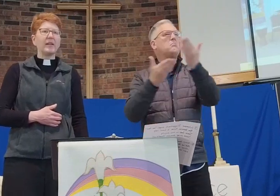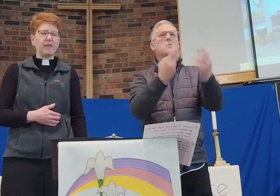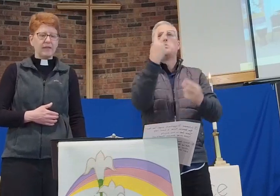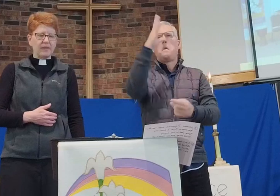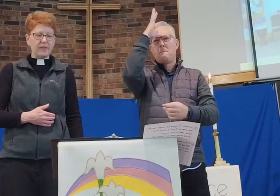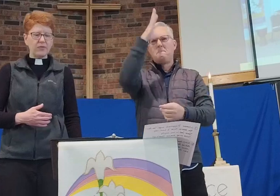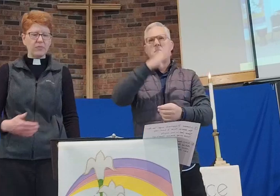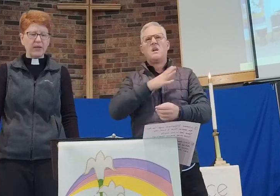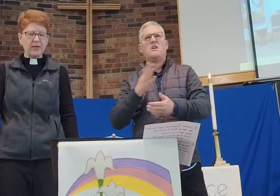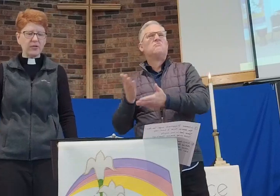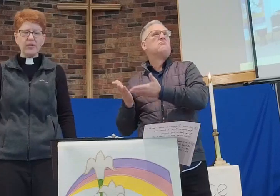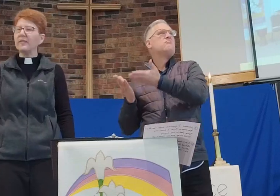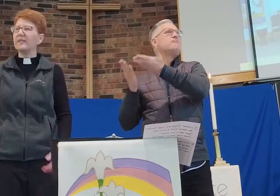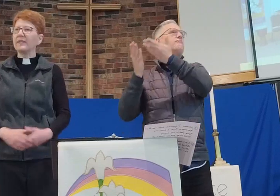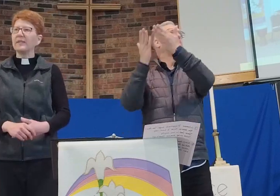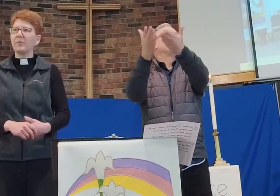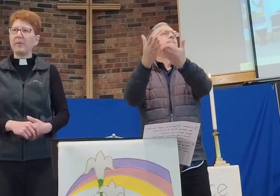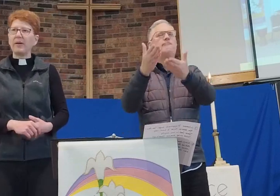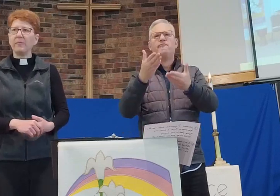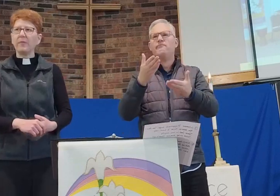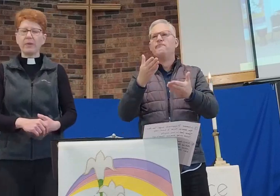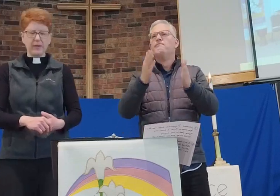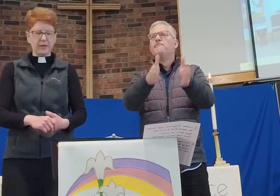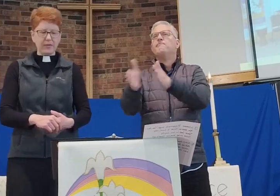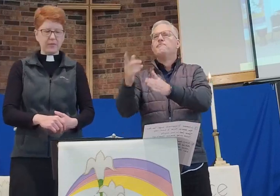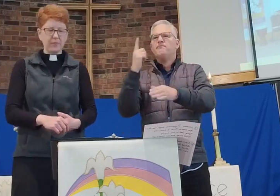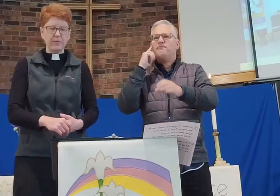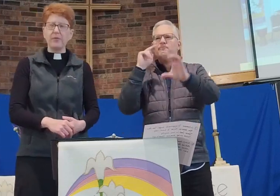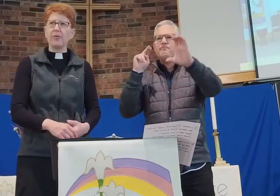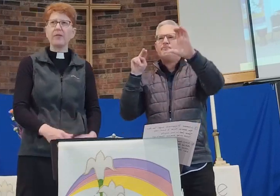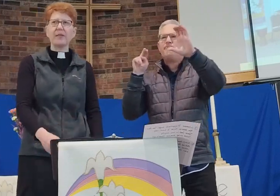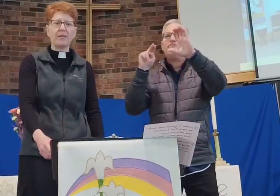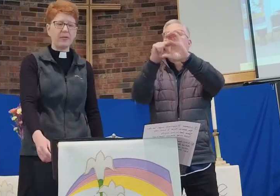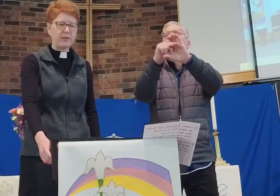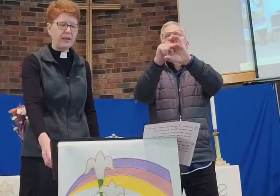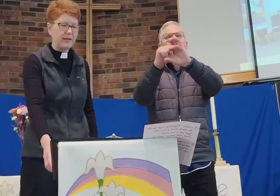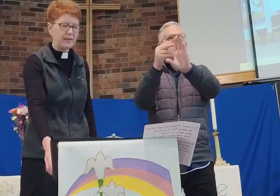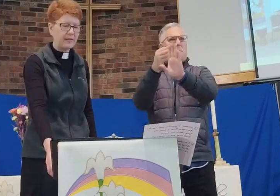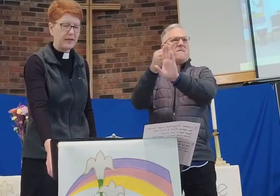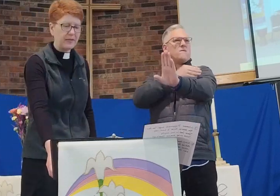The two men hurried to prepare him for burial before the Sabbath began at sundown.